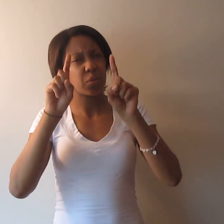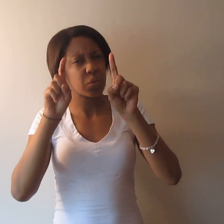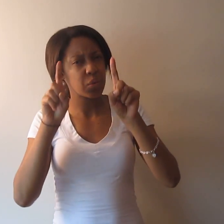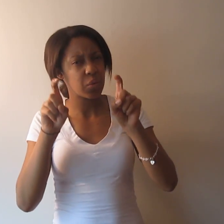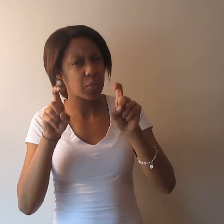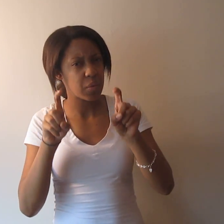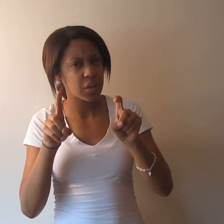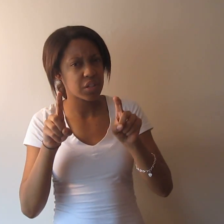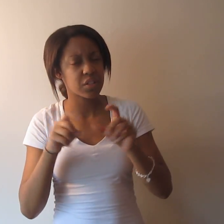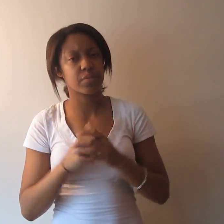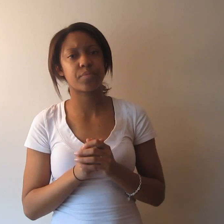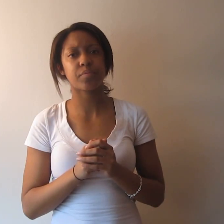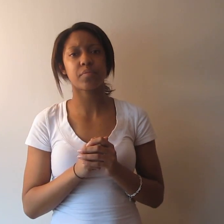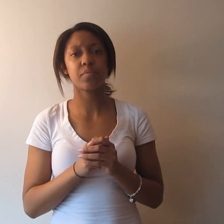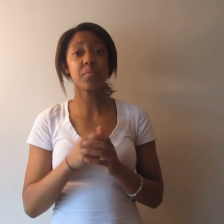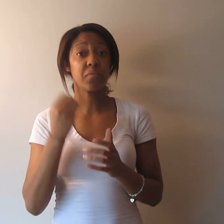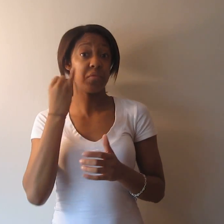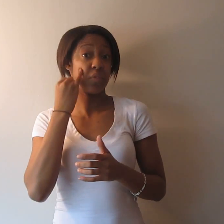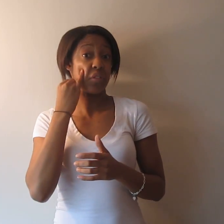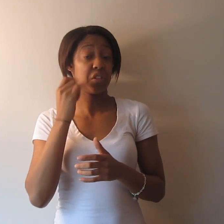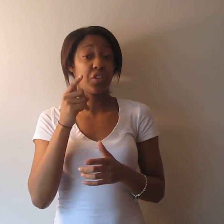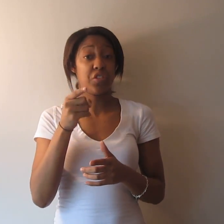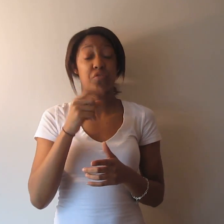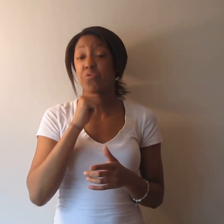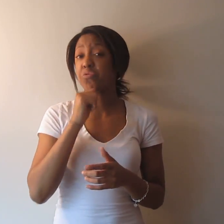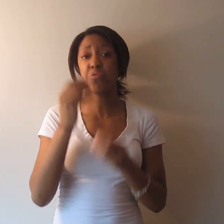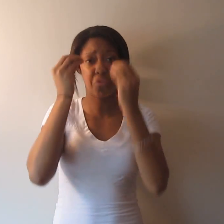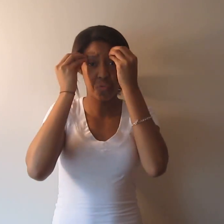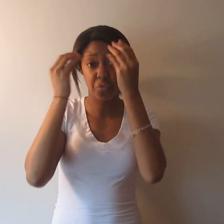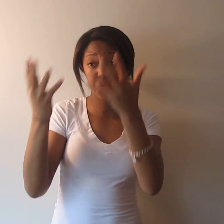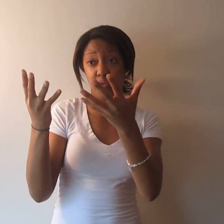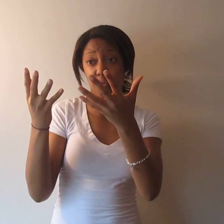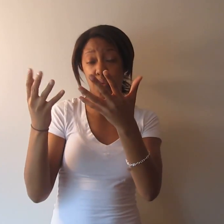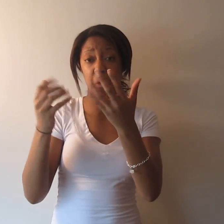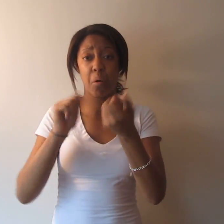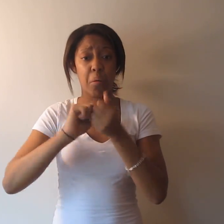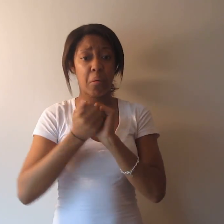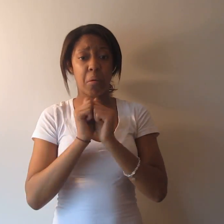If you do not inform them of your needs or the accommodations, then they won't know.